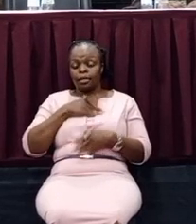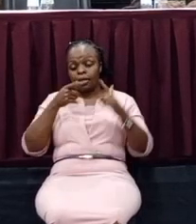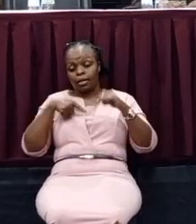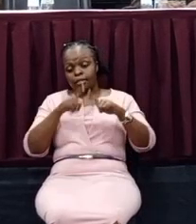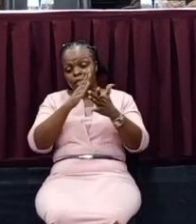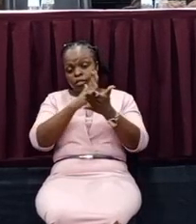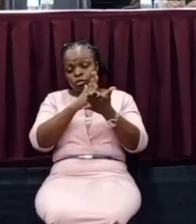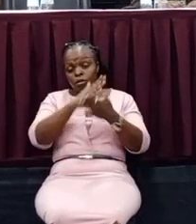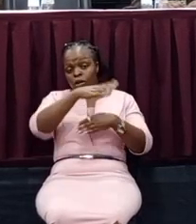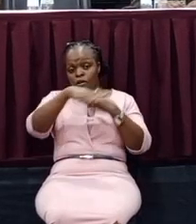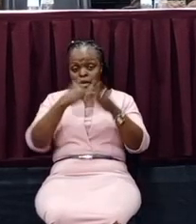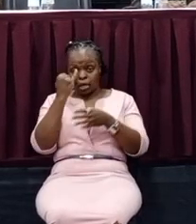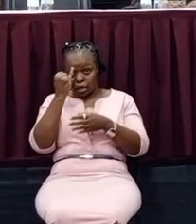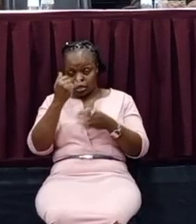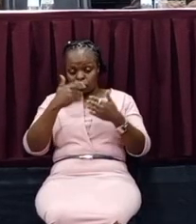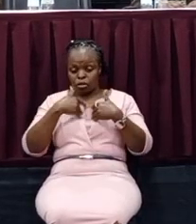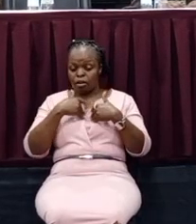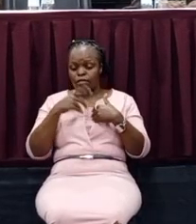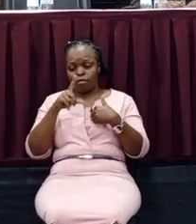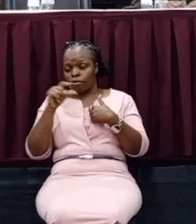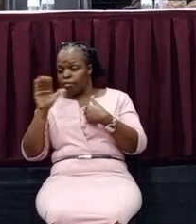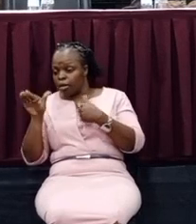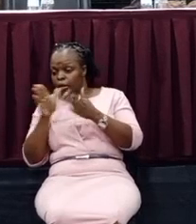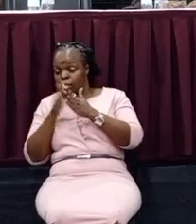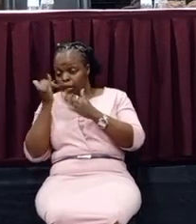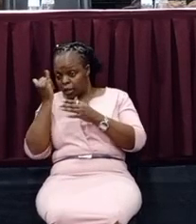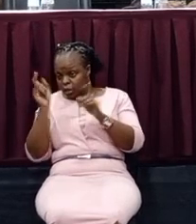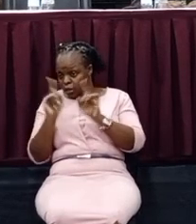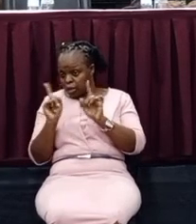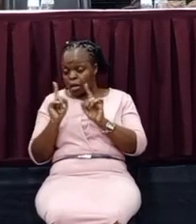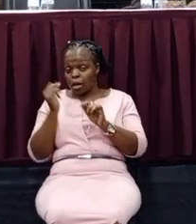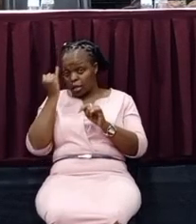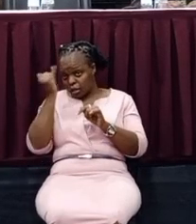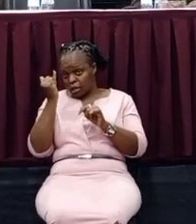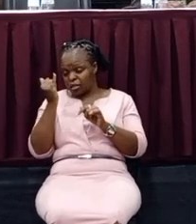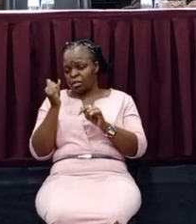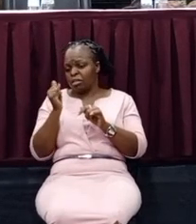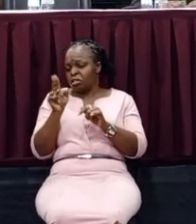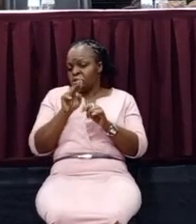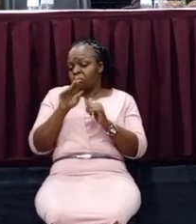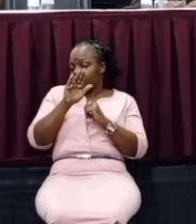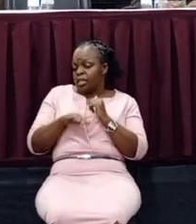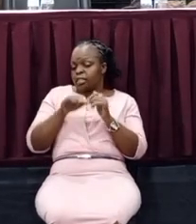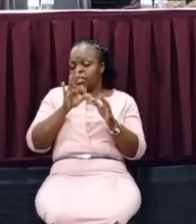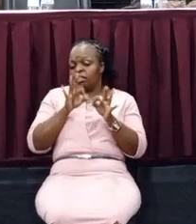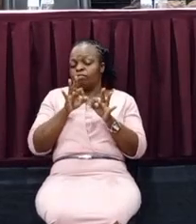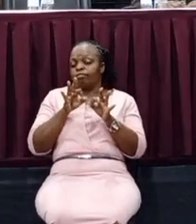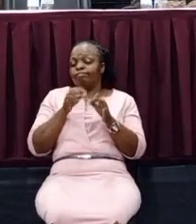all the ideas that we have, you don't go back with ideas. You know, ideas are useless if they are not difficult here for us to